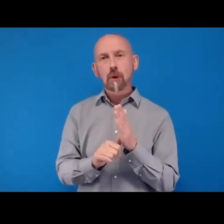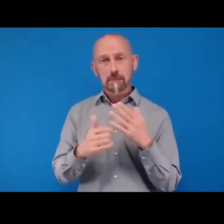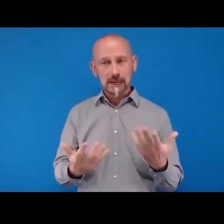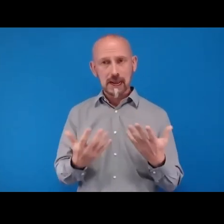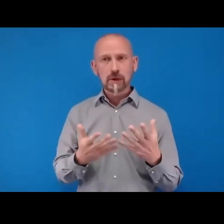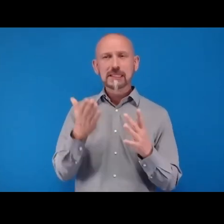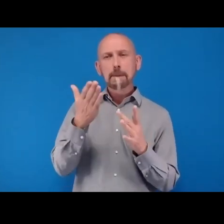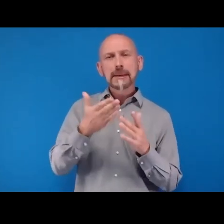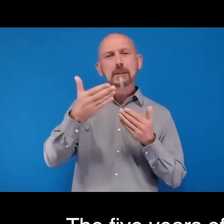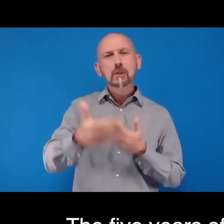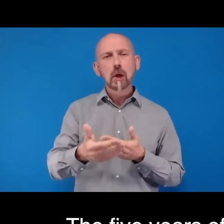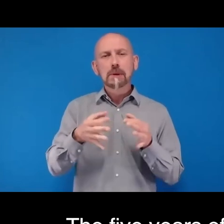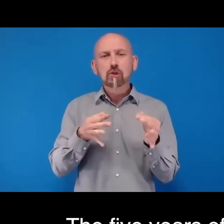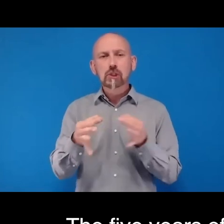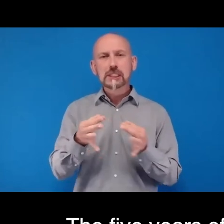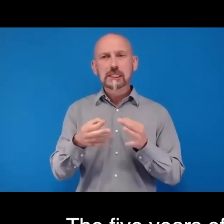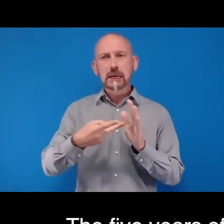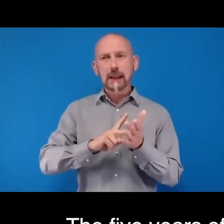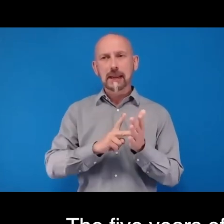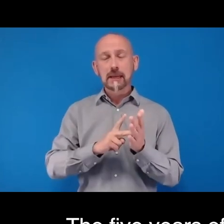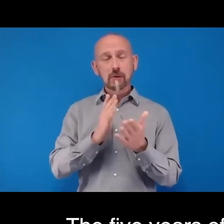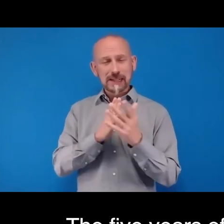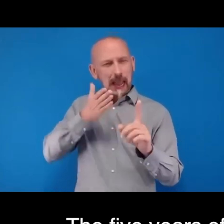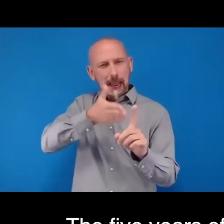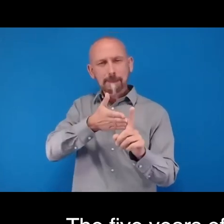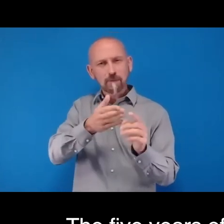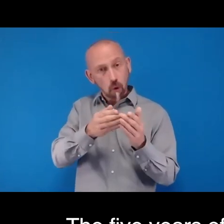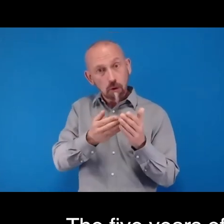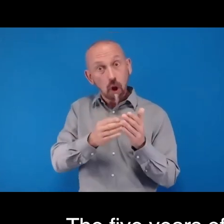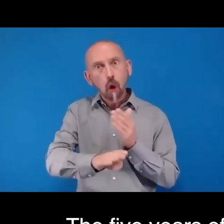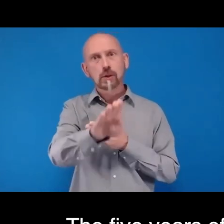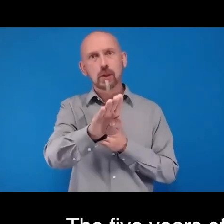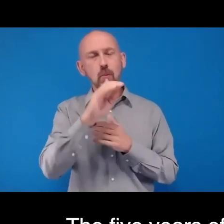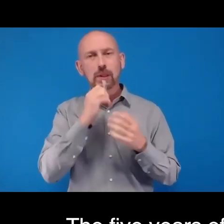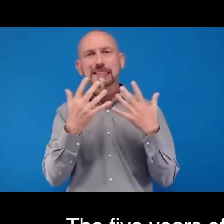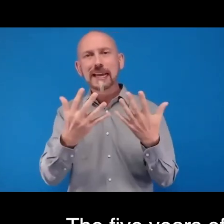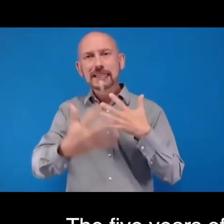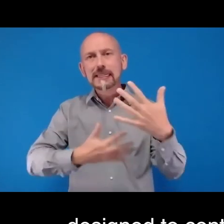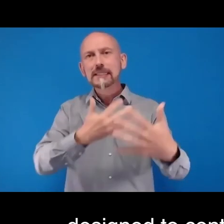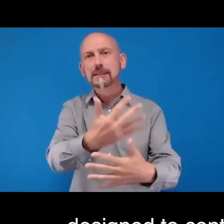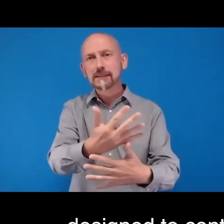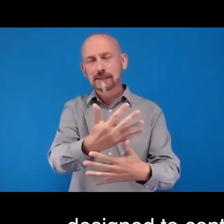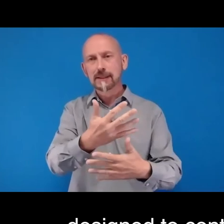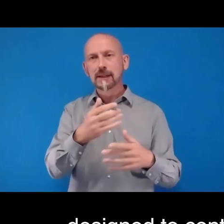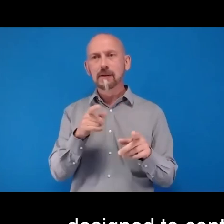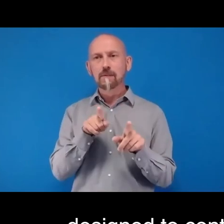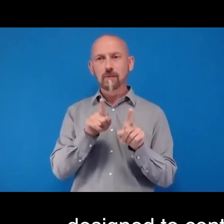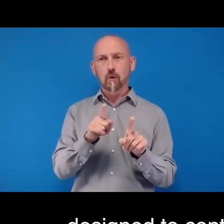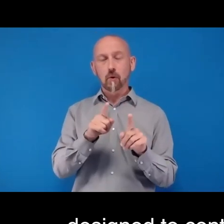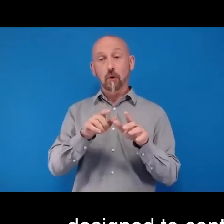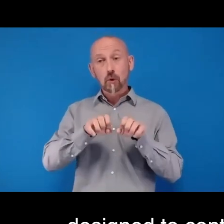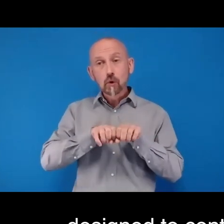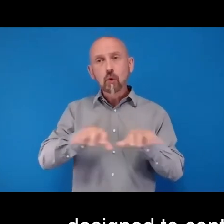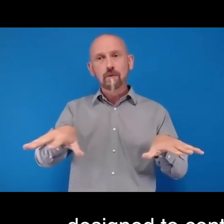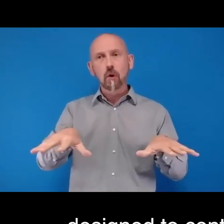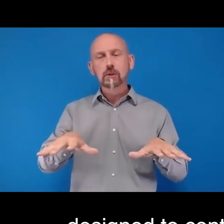contribute towards a 10 years long-term perspective outlook to achieve the universal health coverage by